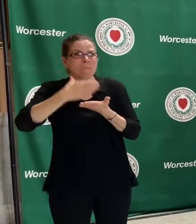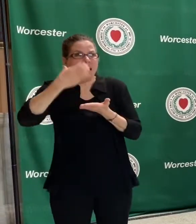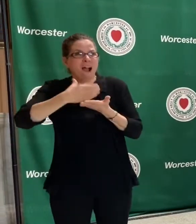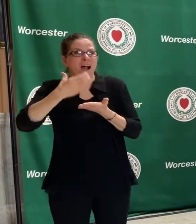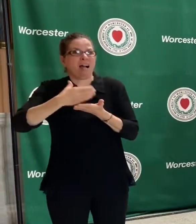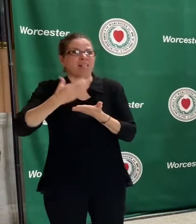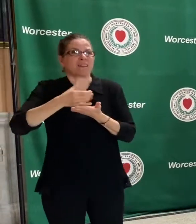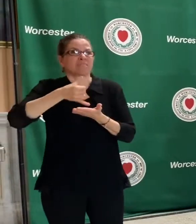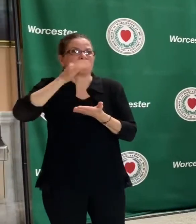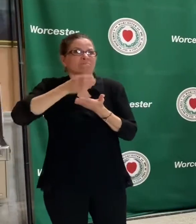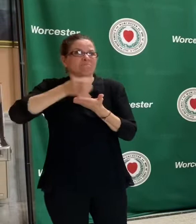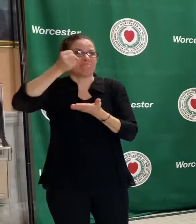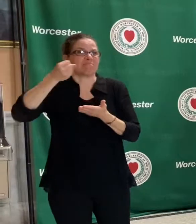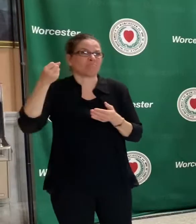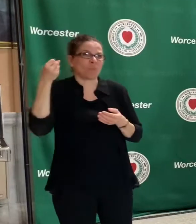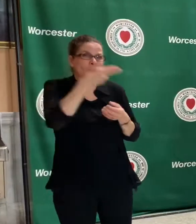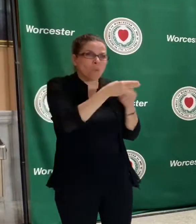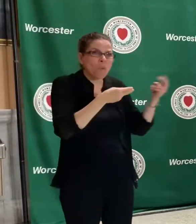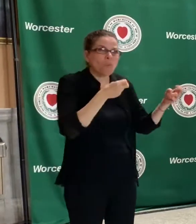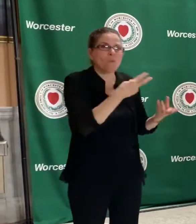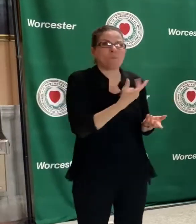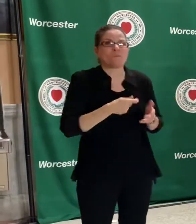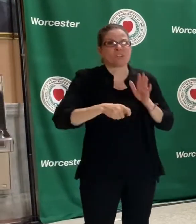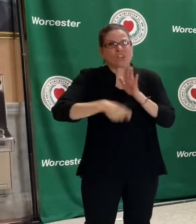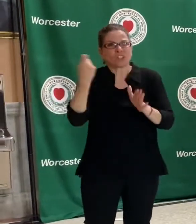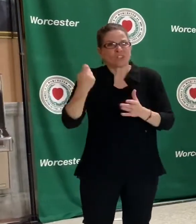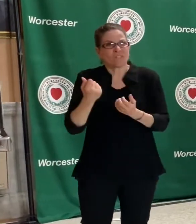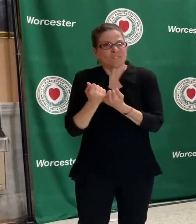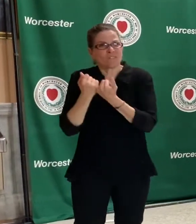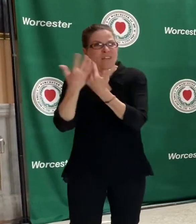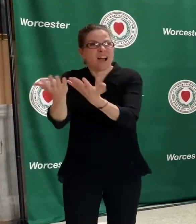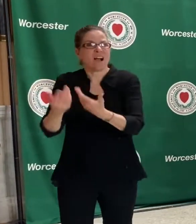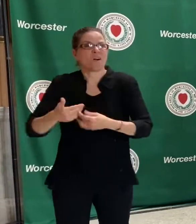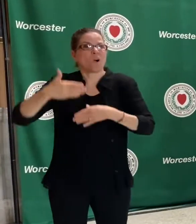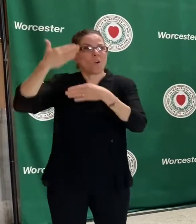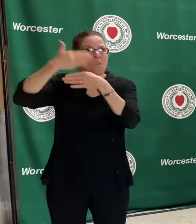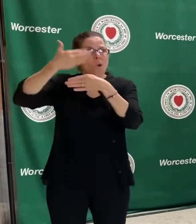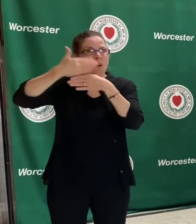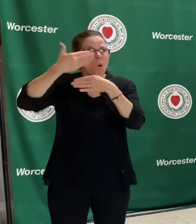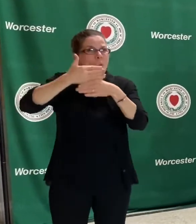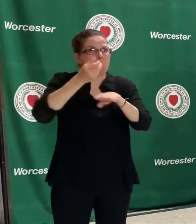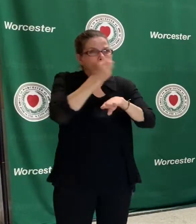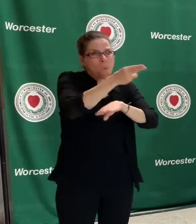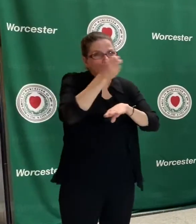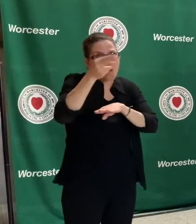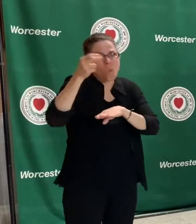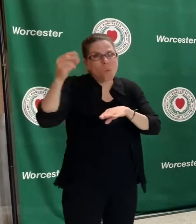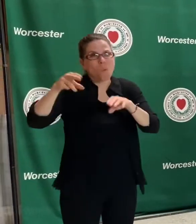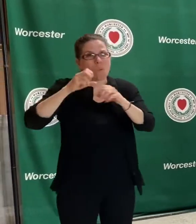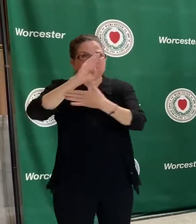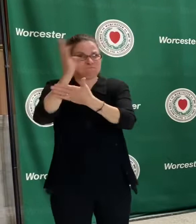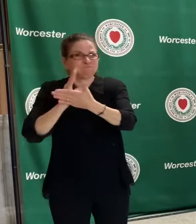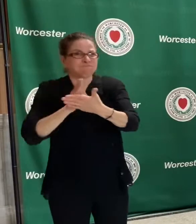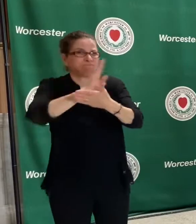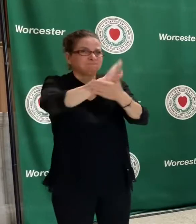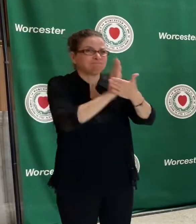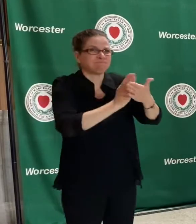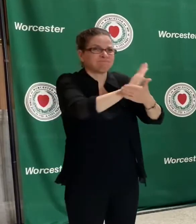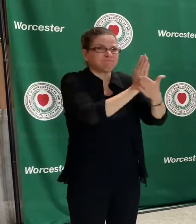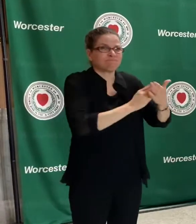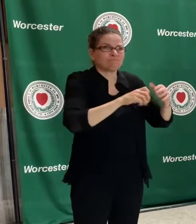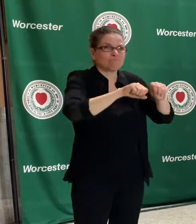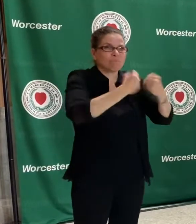who were lighting fires, breaking windows, individuals in some cases who had in their backpacks